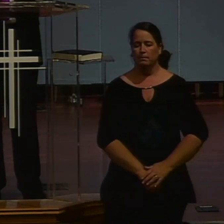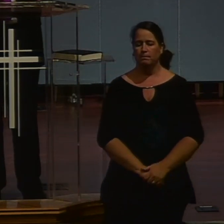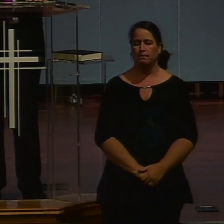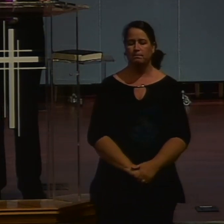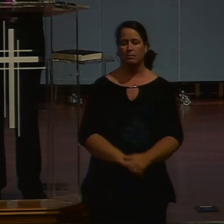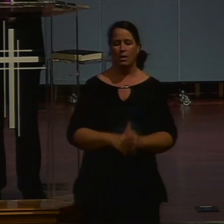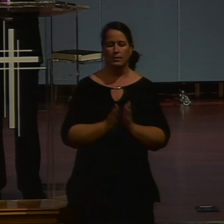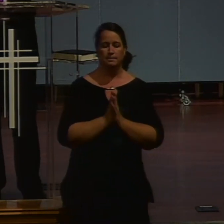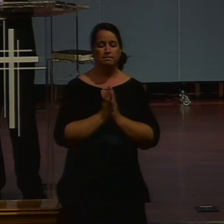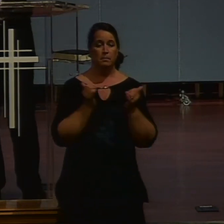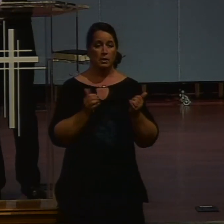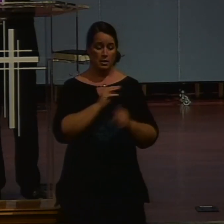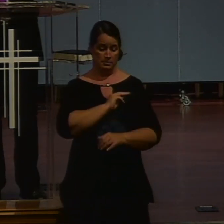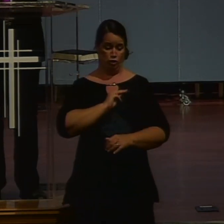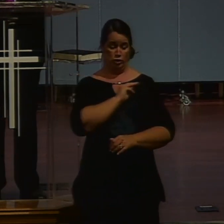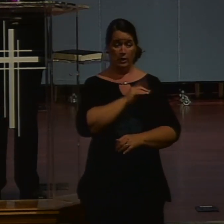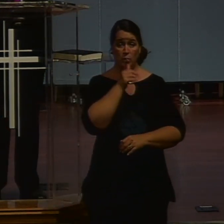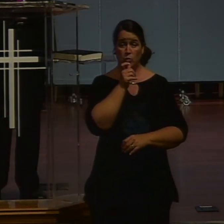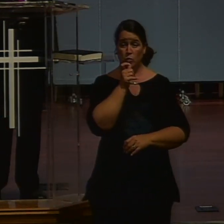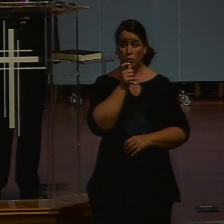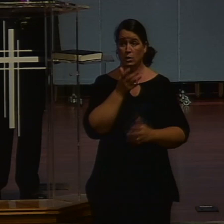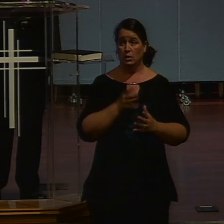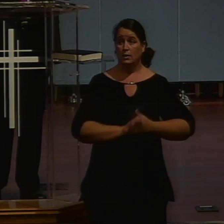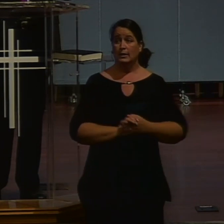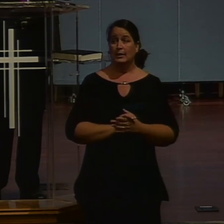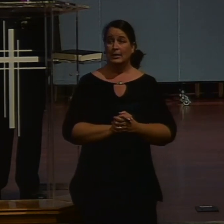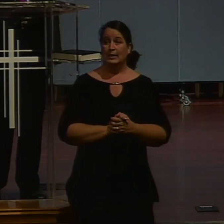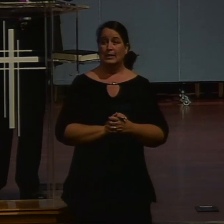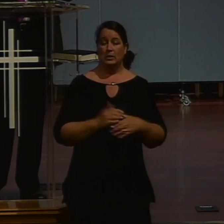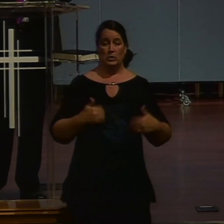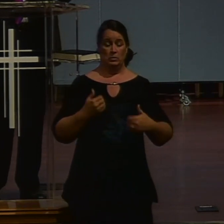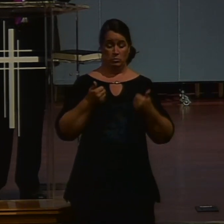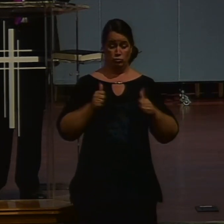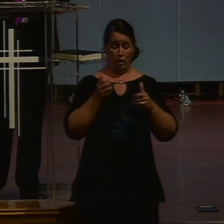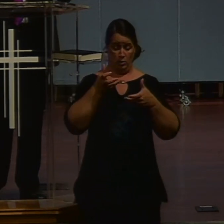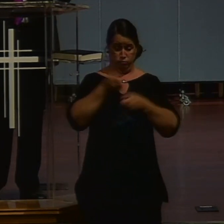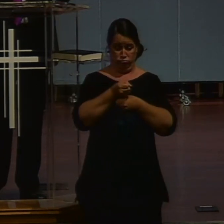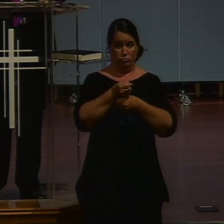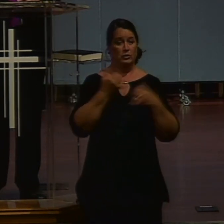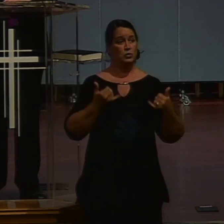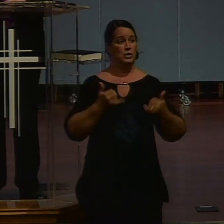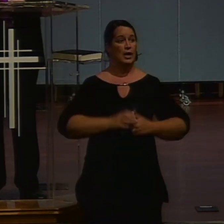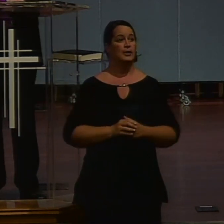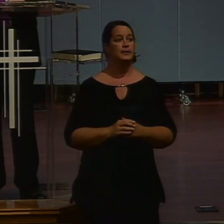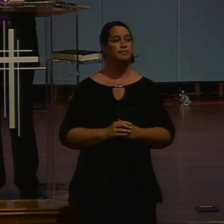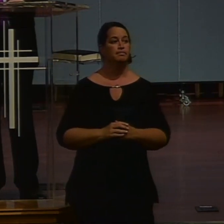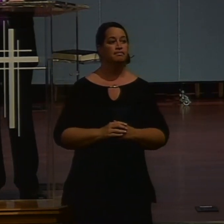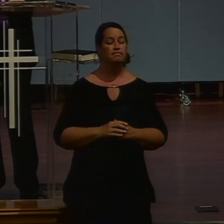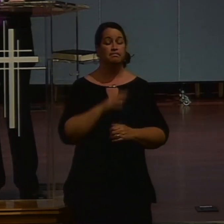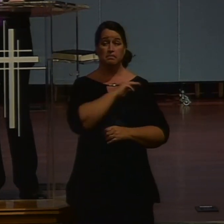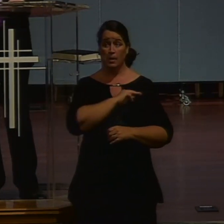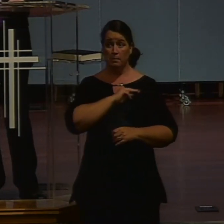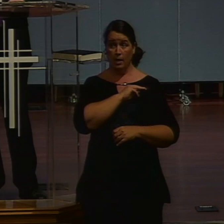Let us have a missionary moment. I'm going to begin today trying to shorten things up. Oh, it's a tall task, but we're going to try to do it. So we have a missionary in focus.